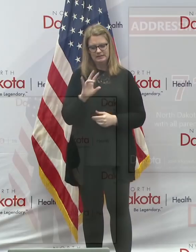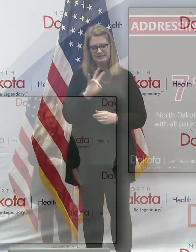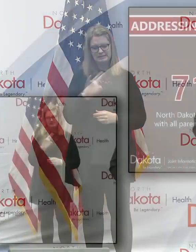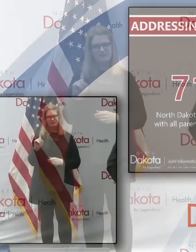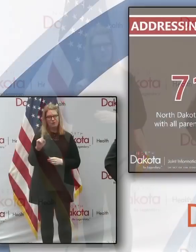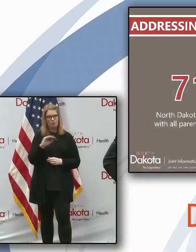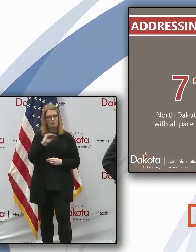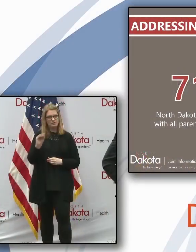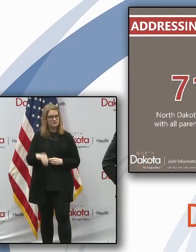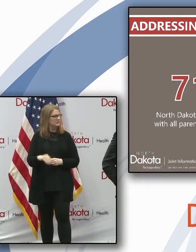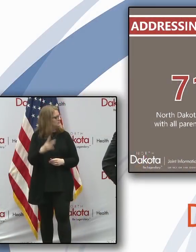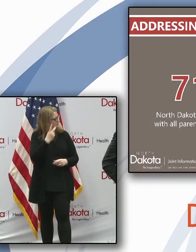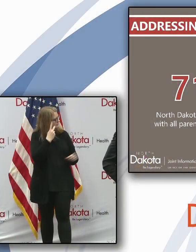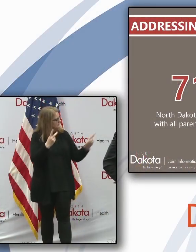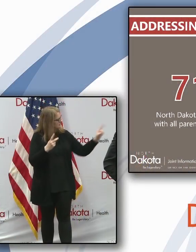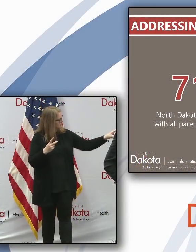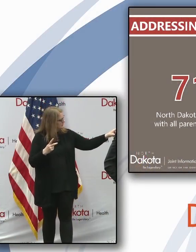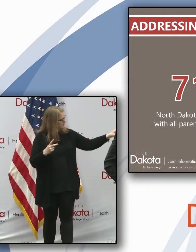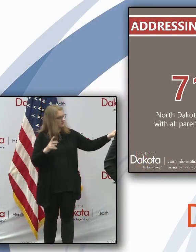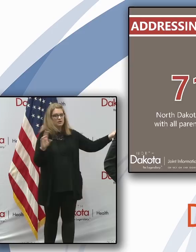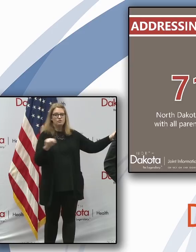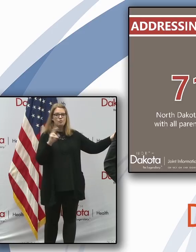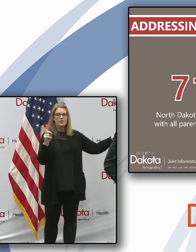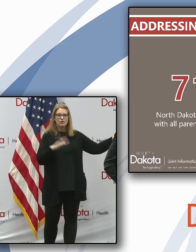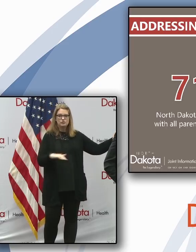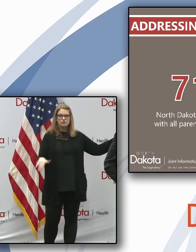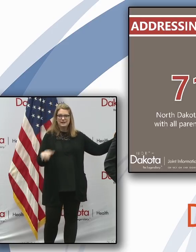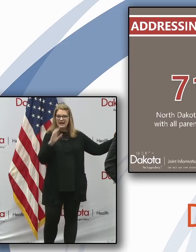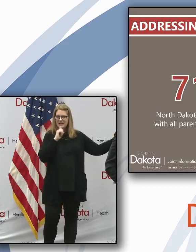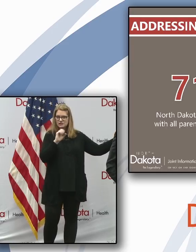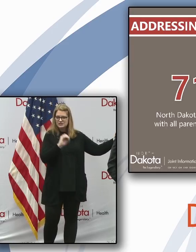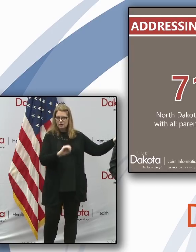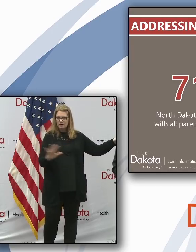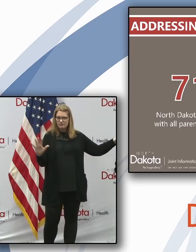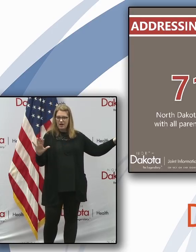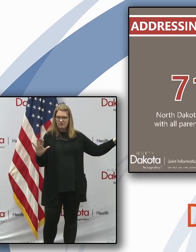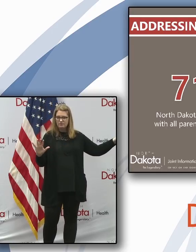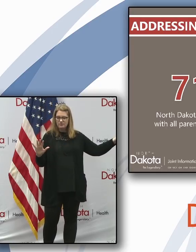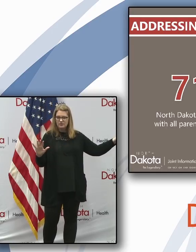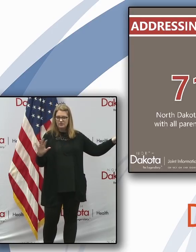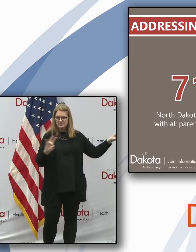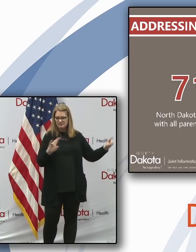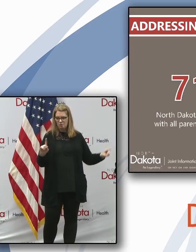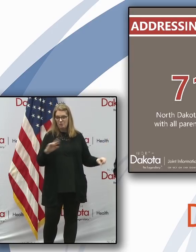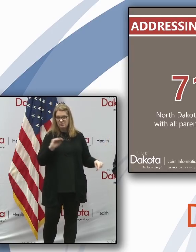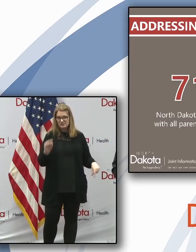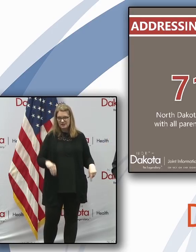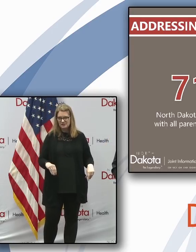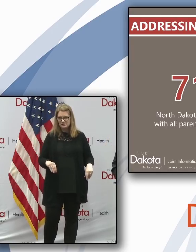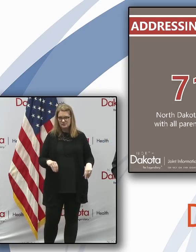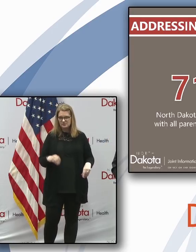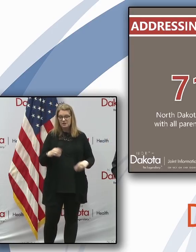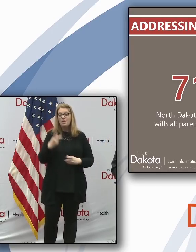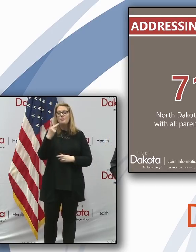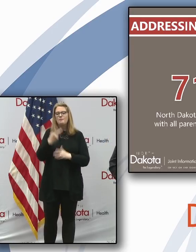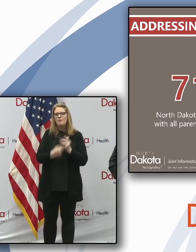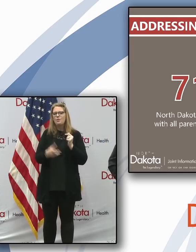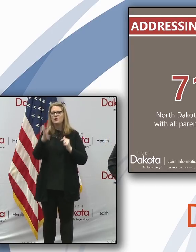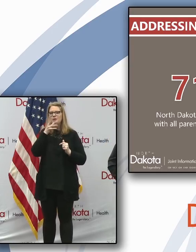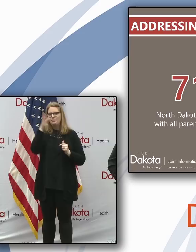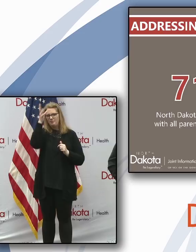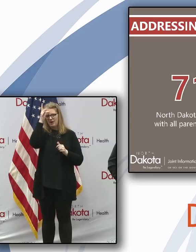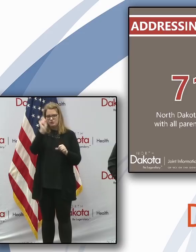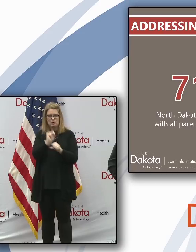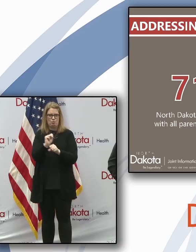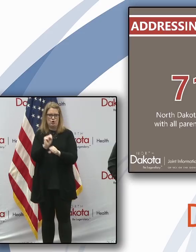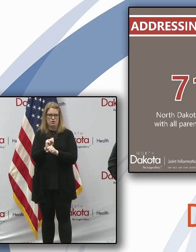71%, as you see on this slide, of North Dakota children age 0 to 5 have both parents that are